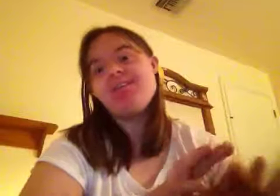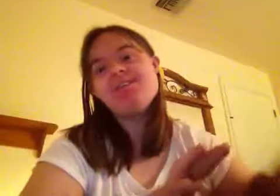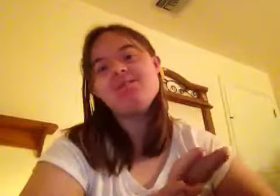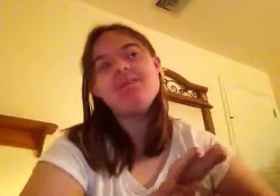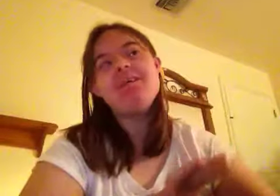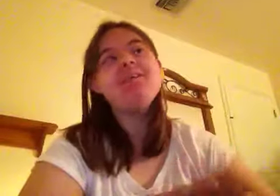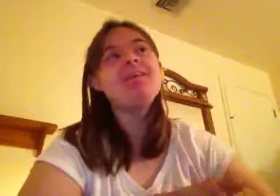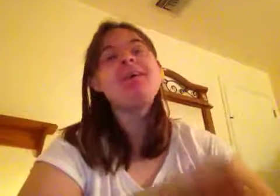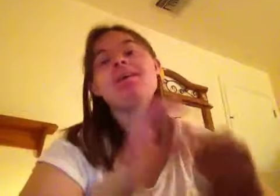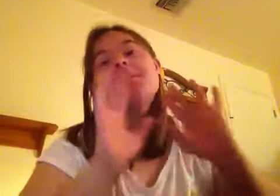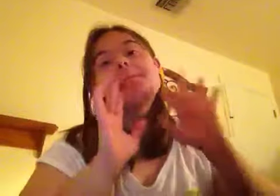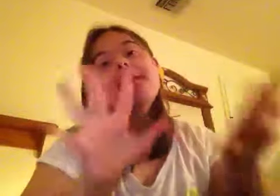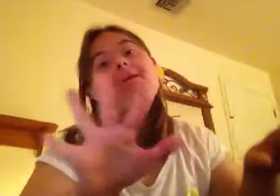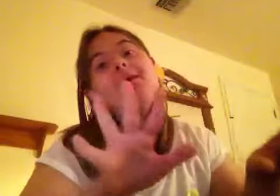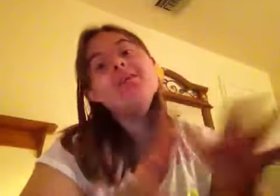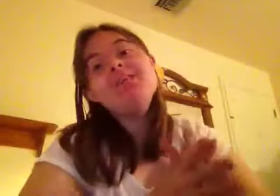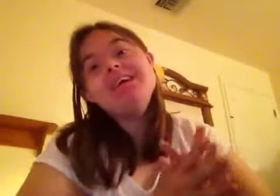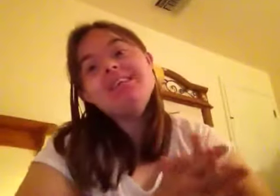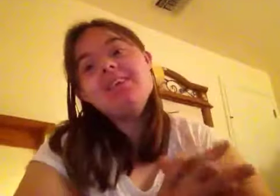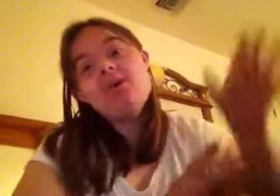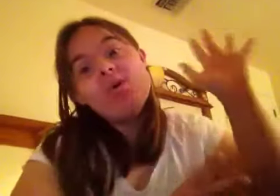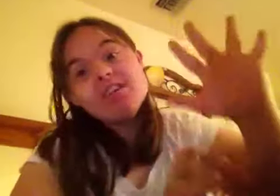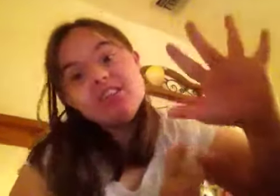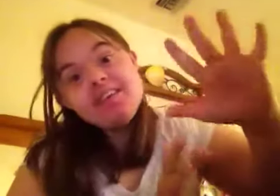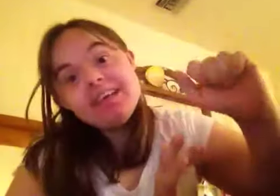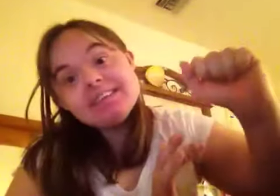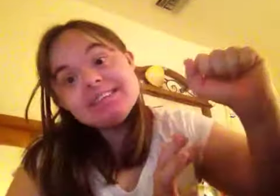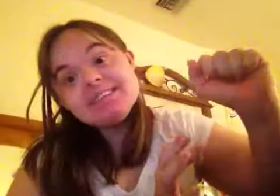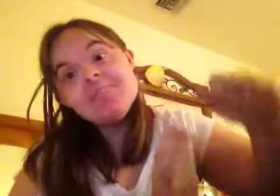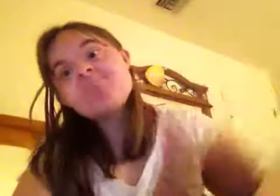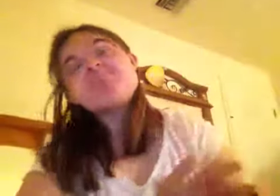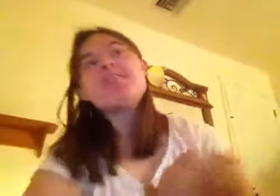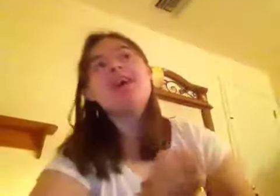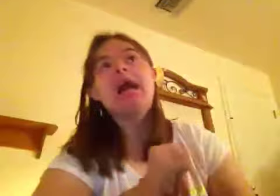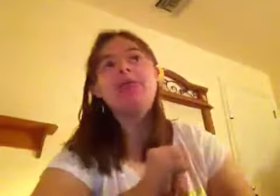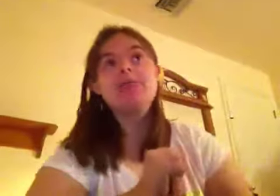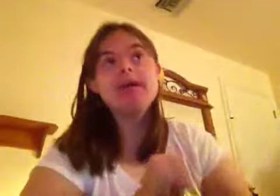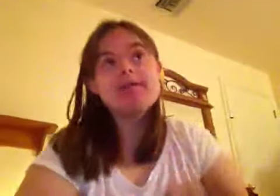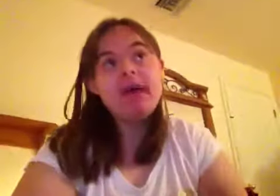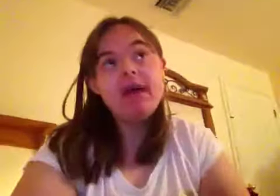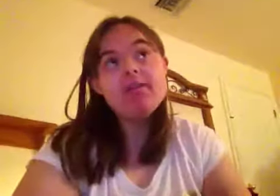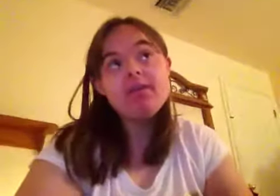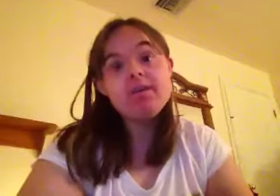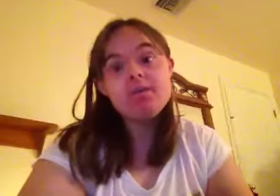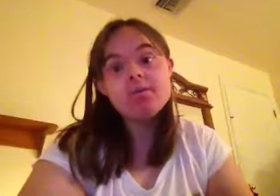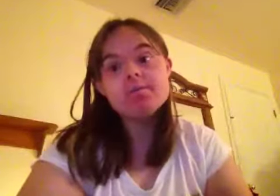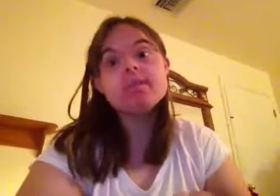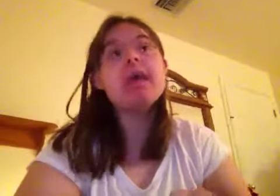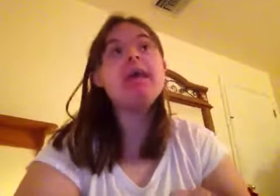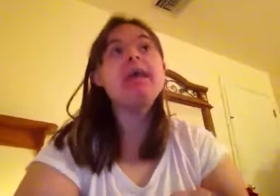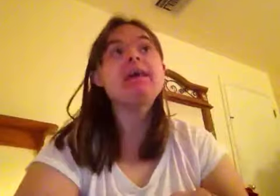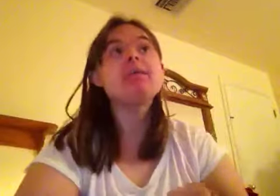favorite movies by the way Lucas if you're watching this I'm a big fan of you and